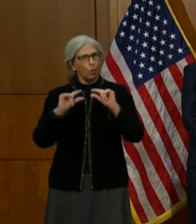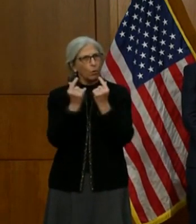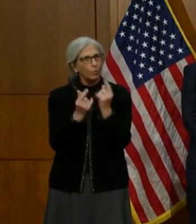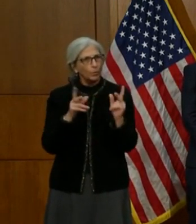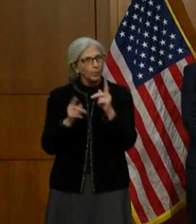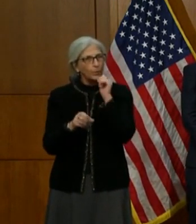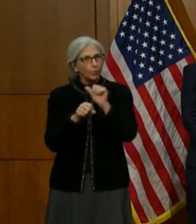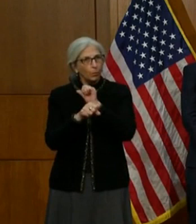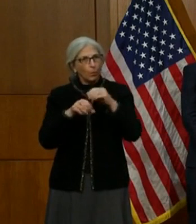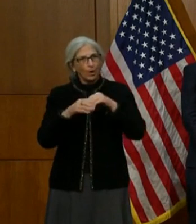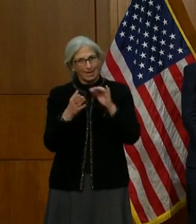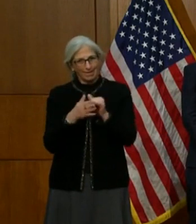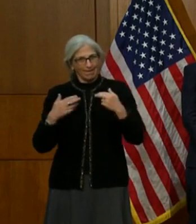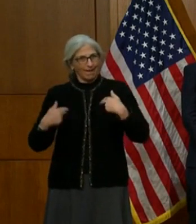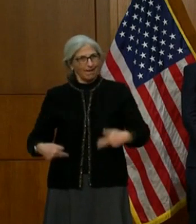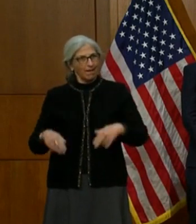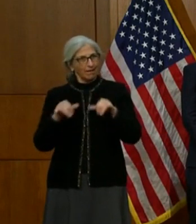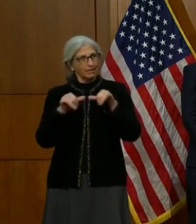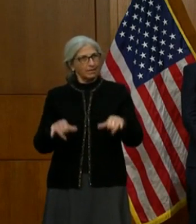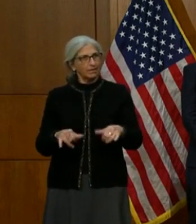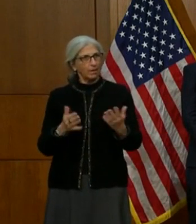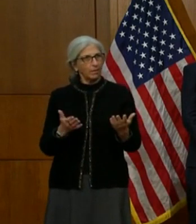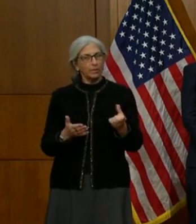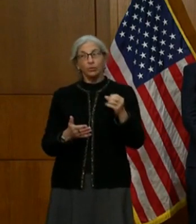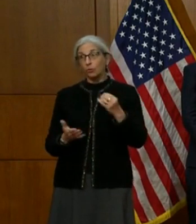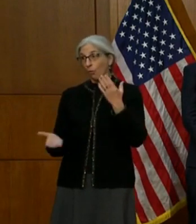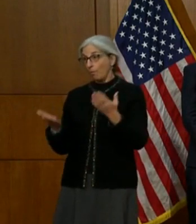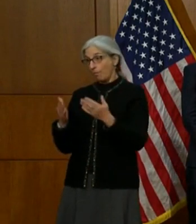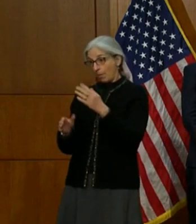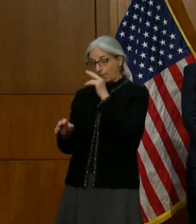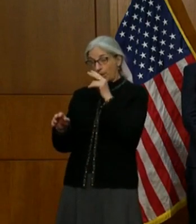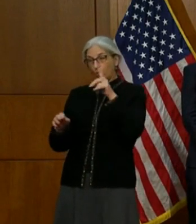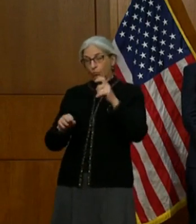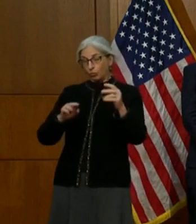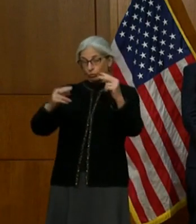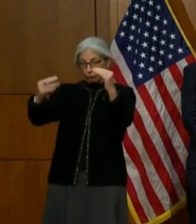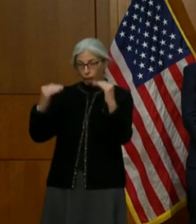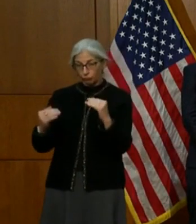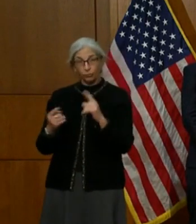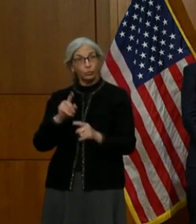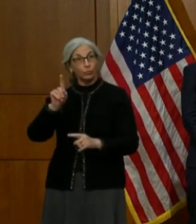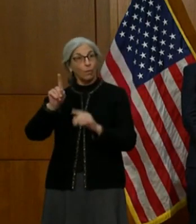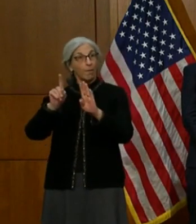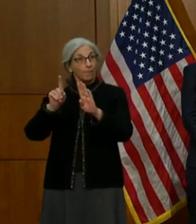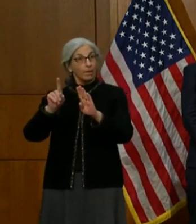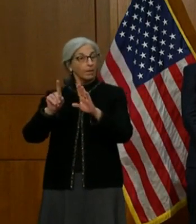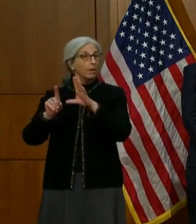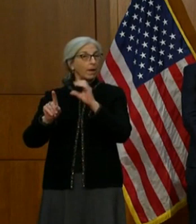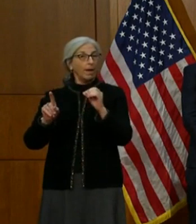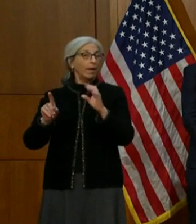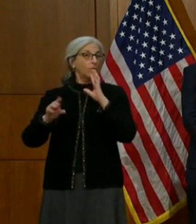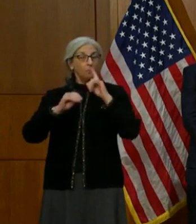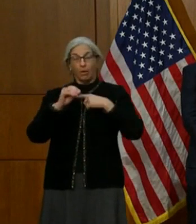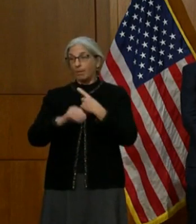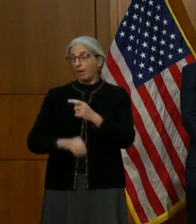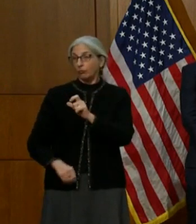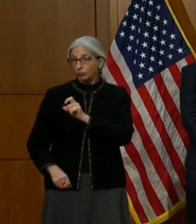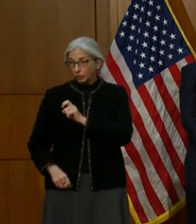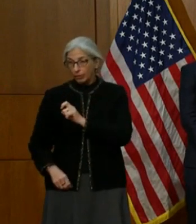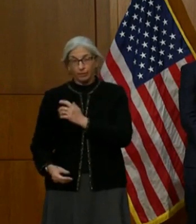efficient to look at that first part of 1B that the governor indicated, sheriffs, police, teachers,